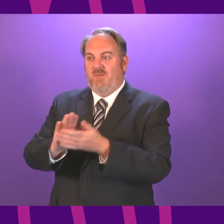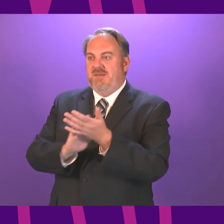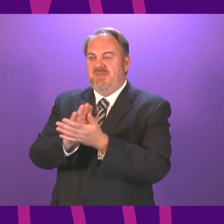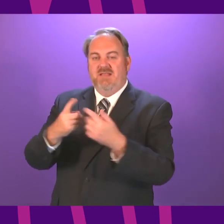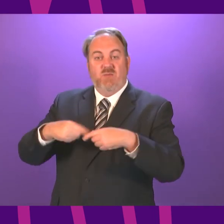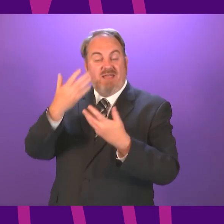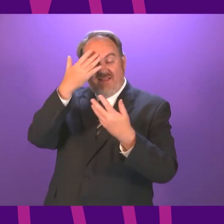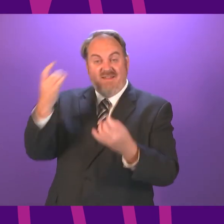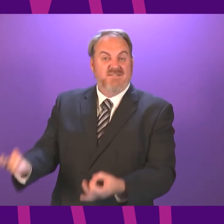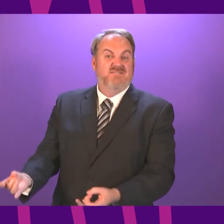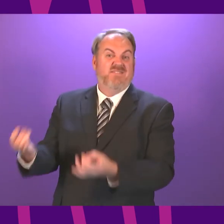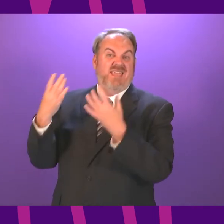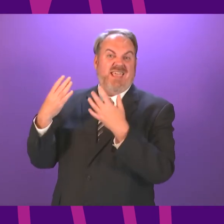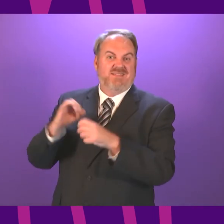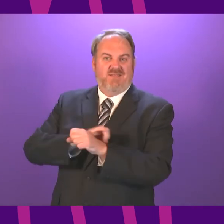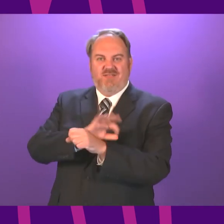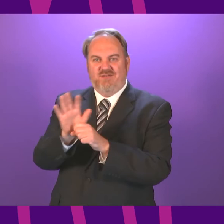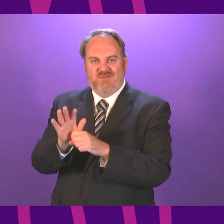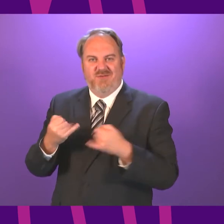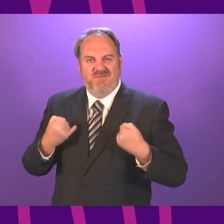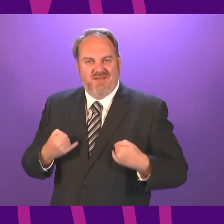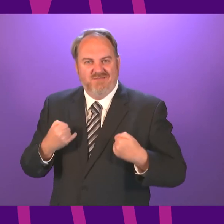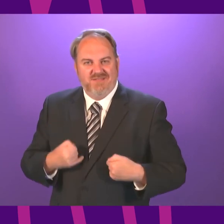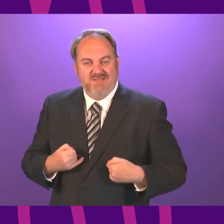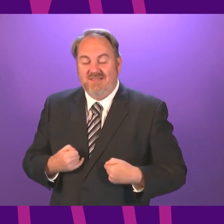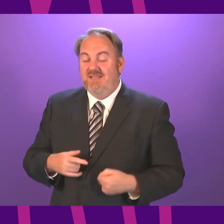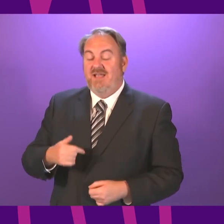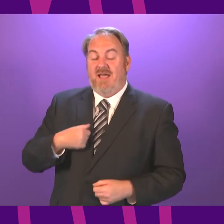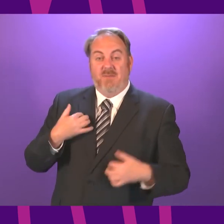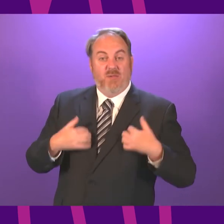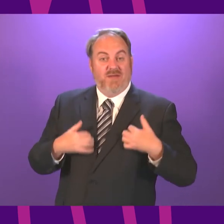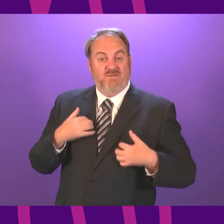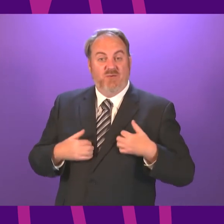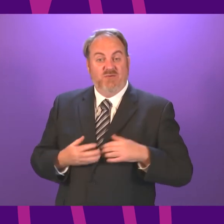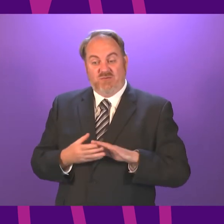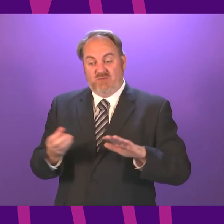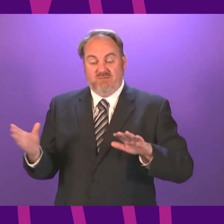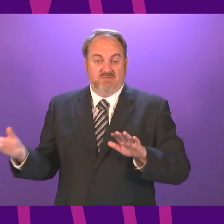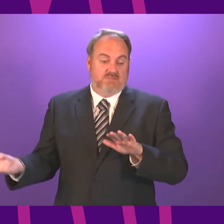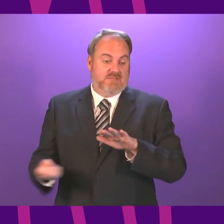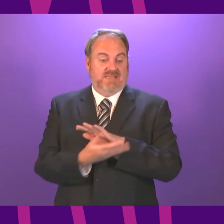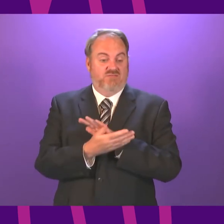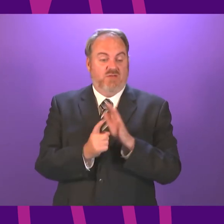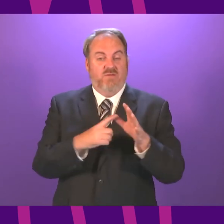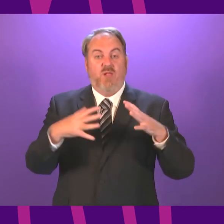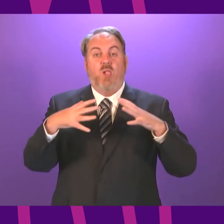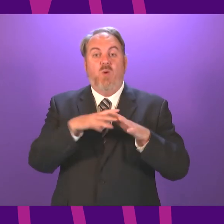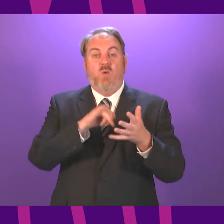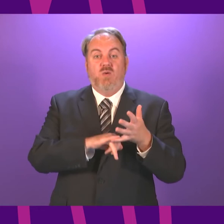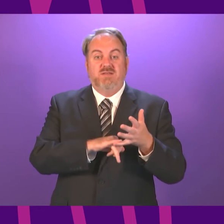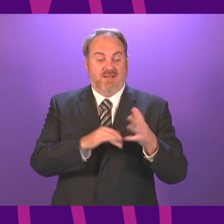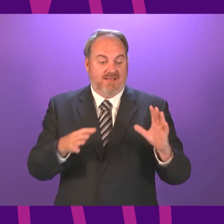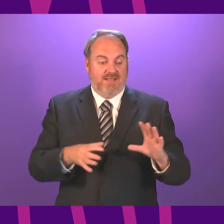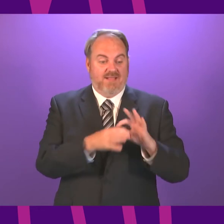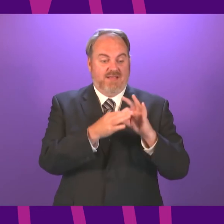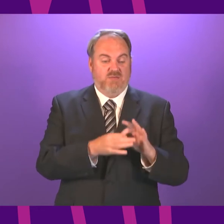We are much closer to a position where we can lift legal restrictions, and I think that is welcome. But if we want to continue in that way,